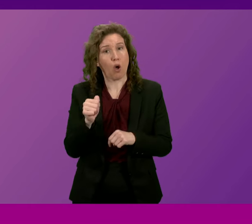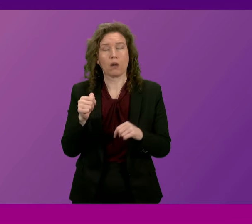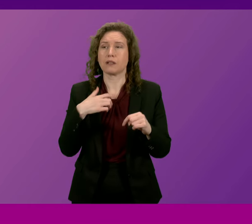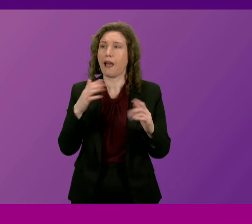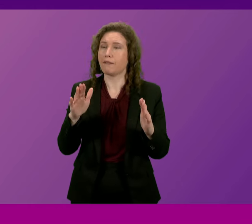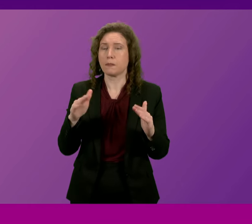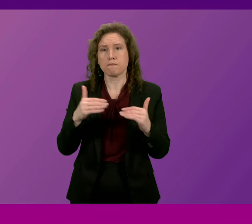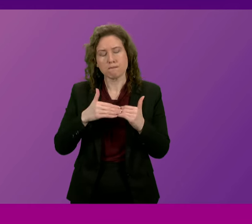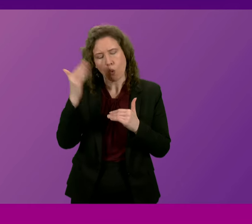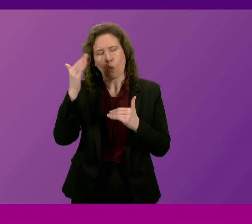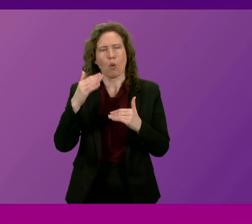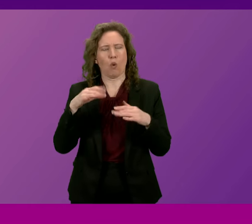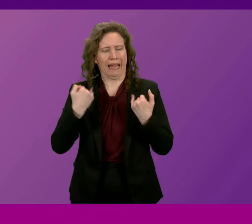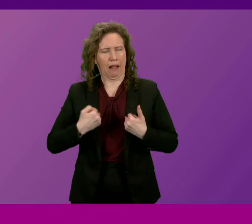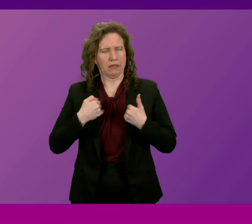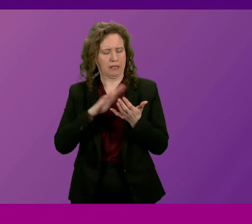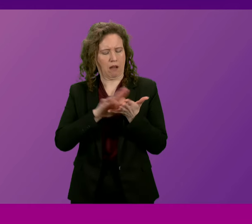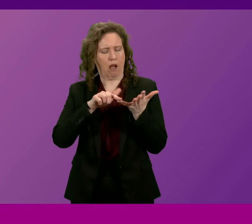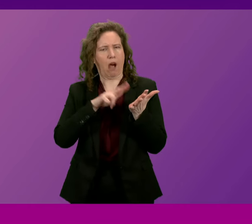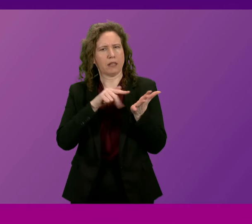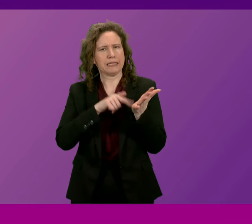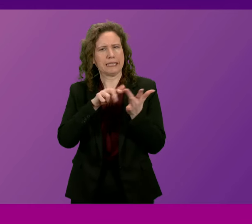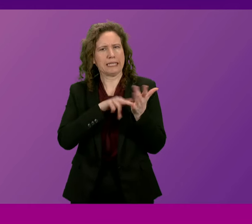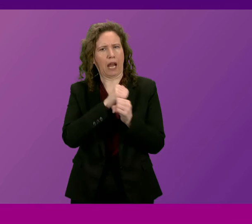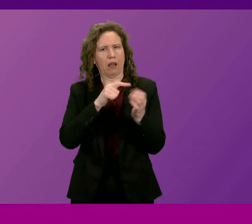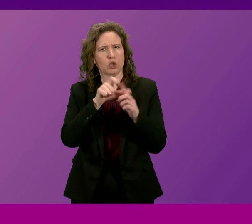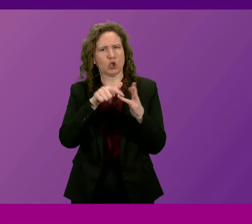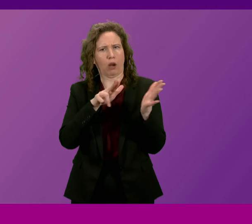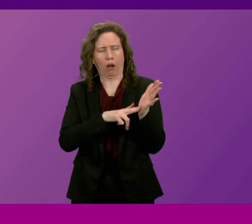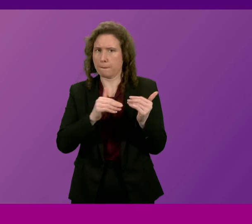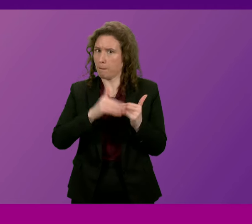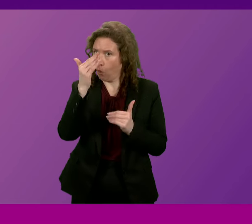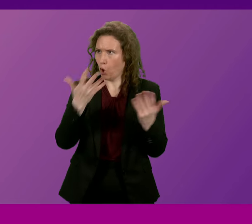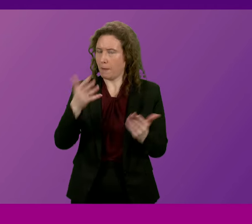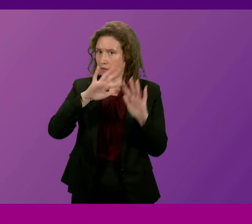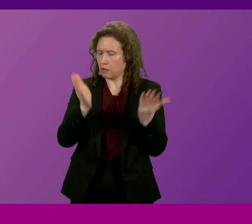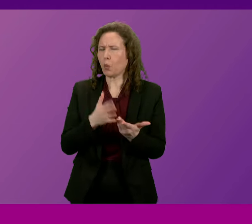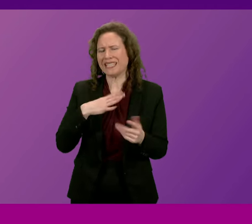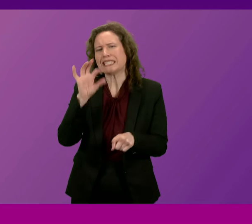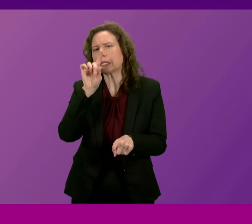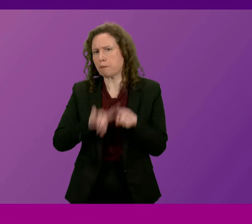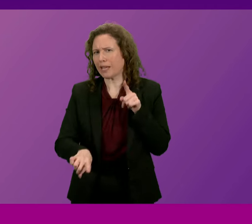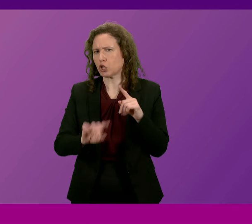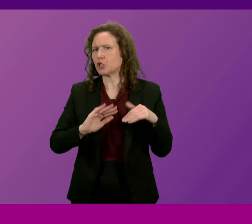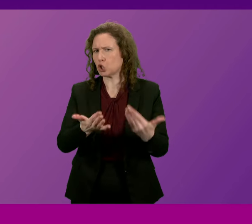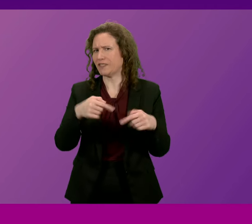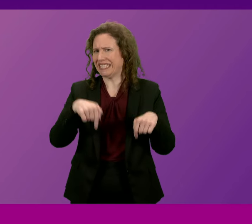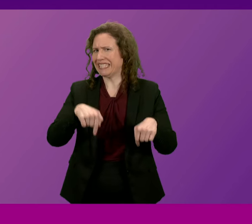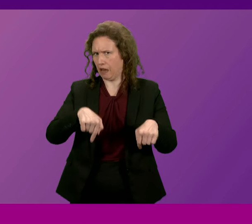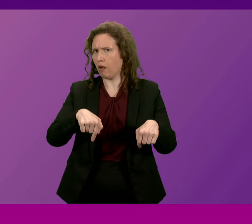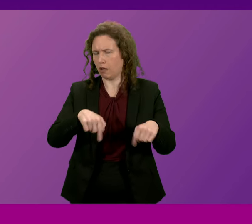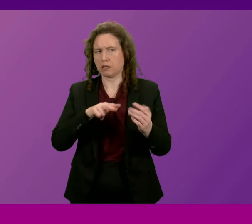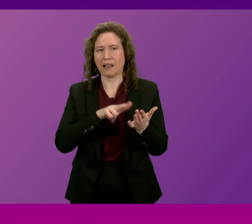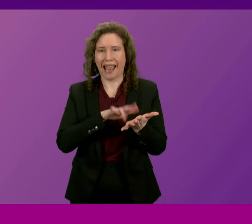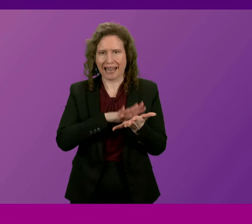higher prevalence of Huntington's disease than the global average and there is a growing need for specialist Huntington's disease services provided to NHS